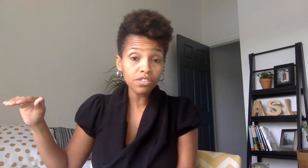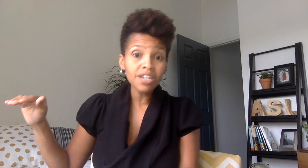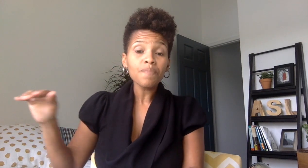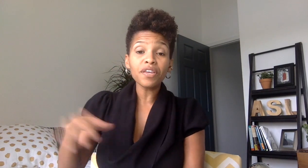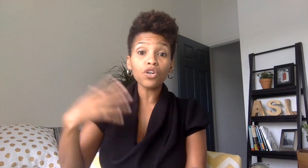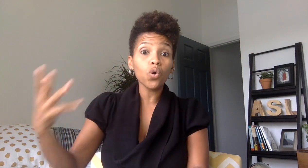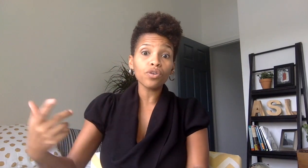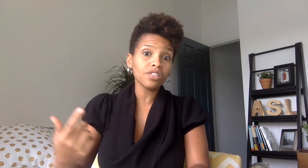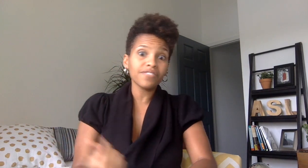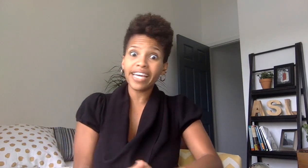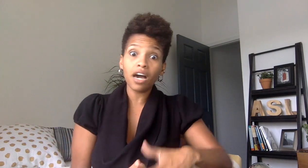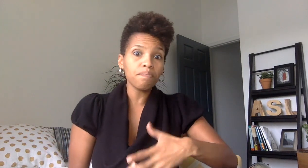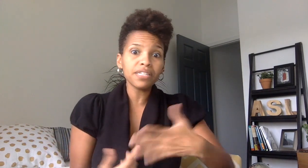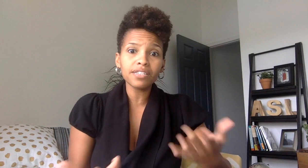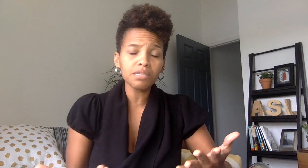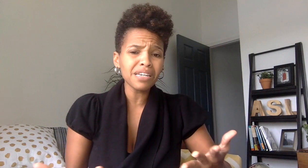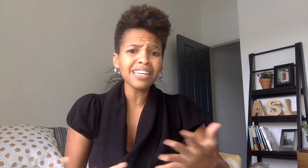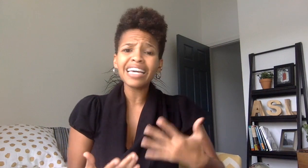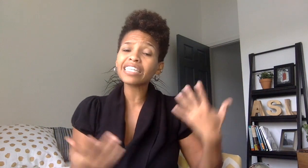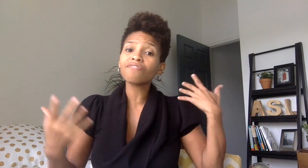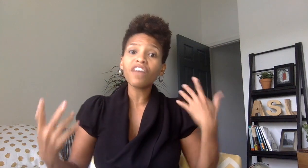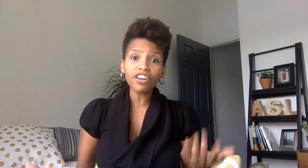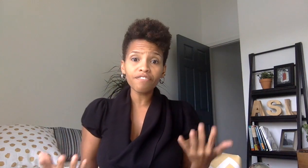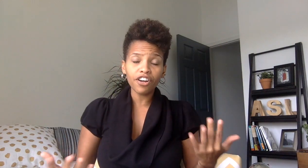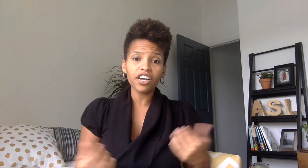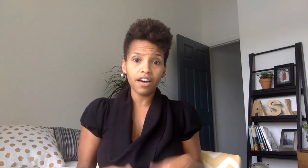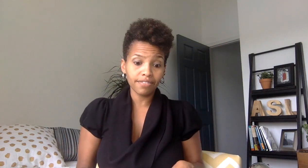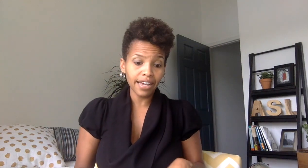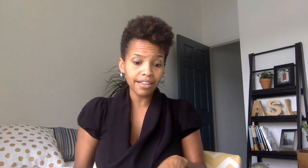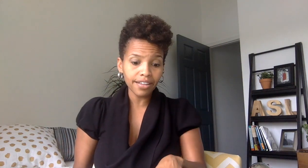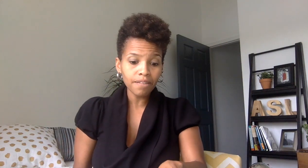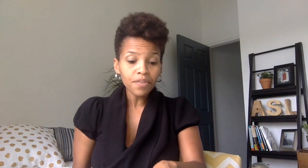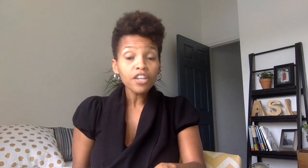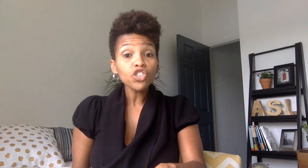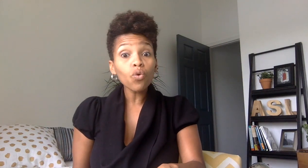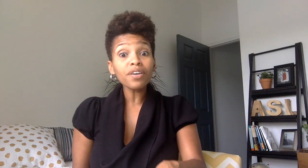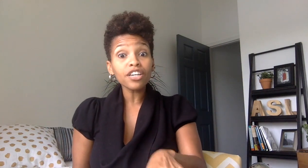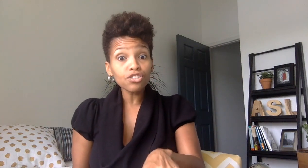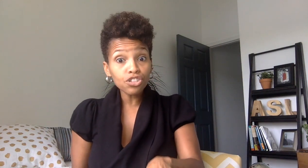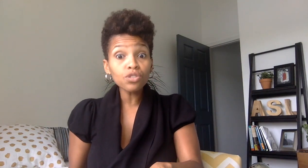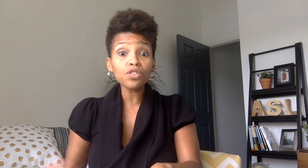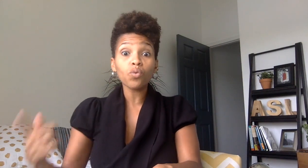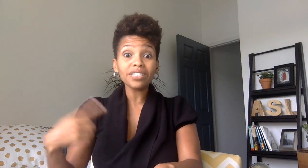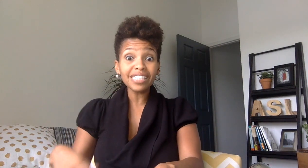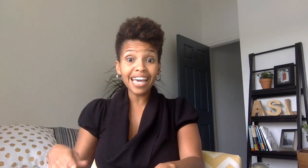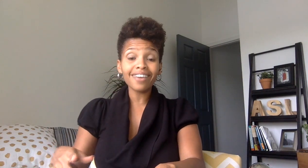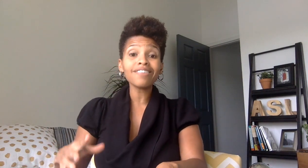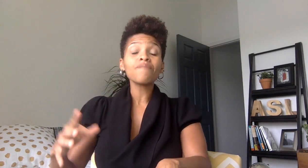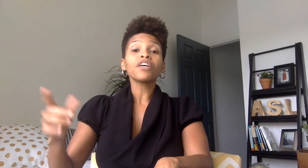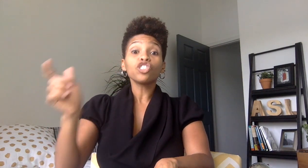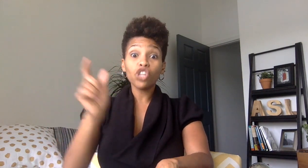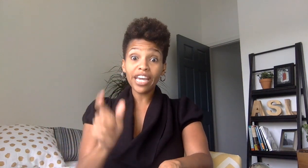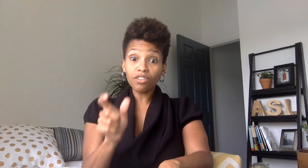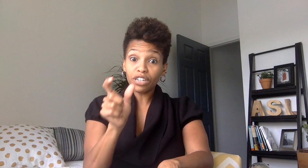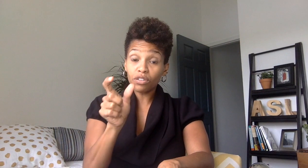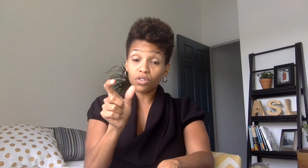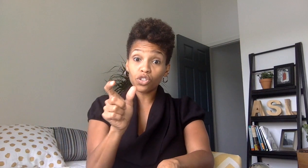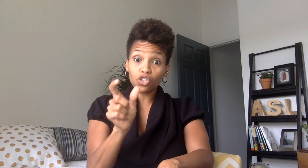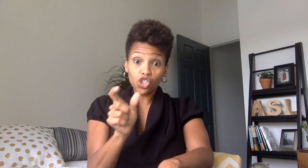in the course of say a business meeting is very very unlikely so what we can do is once again change change